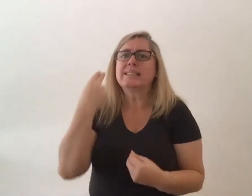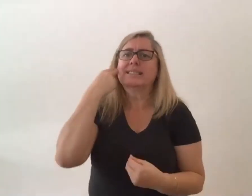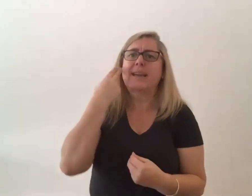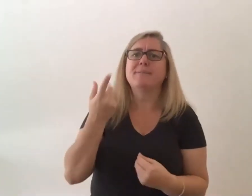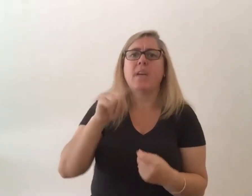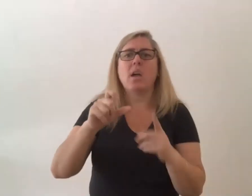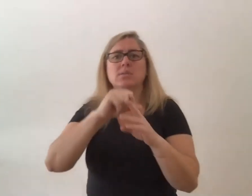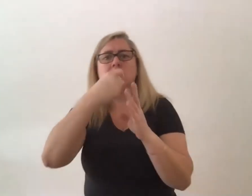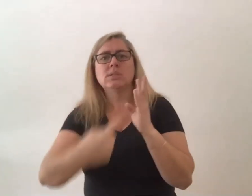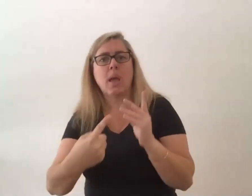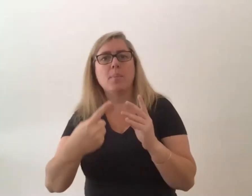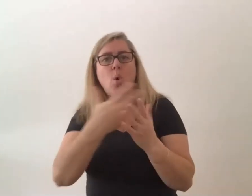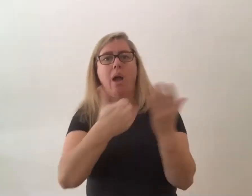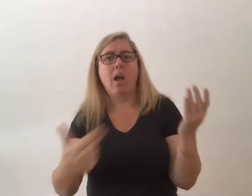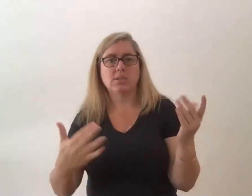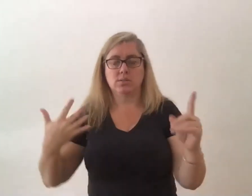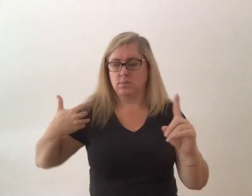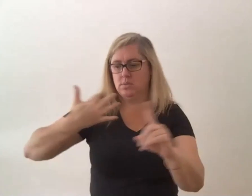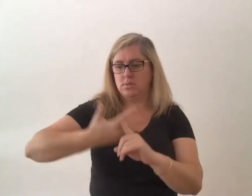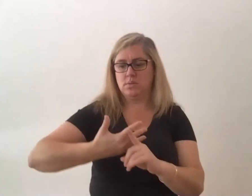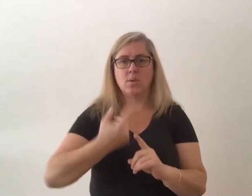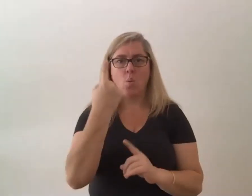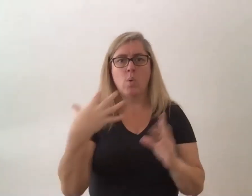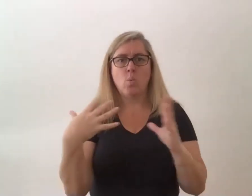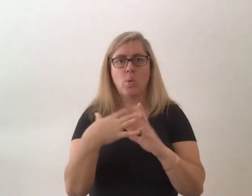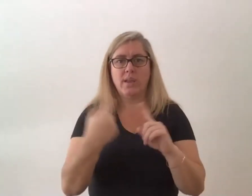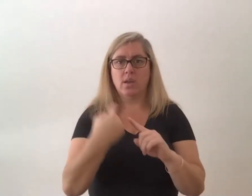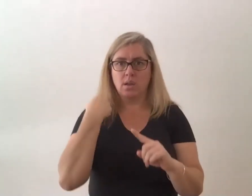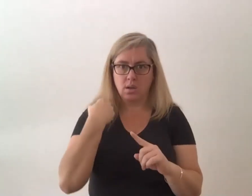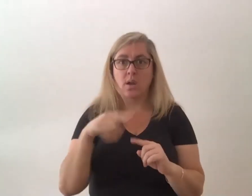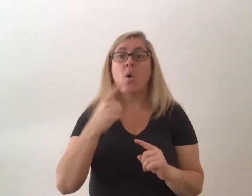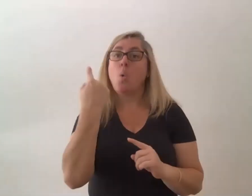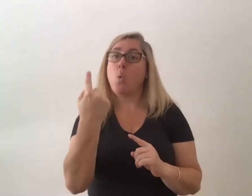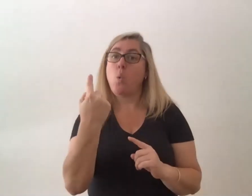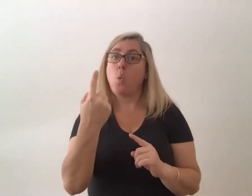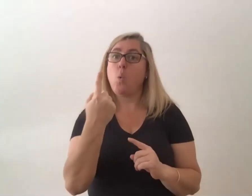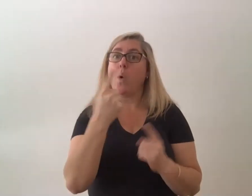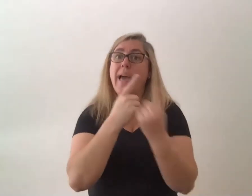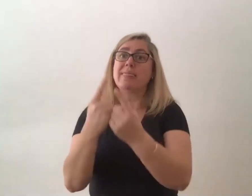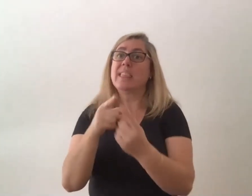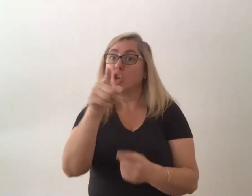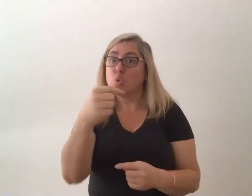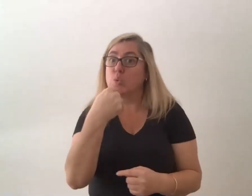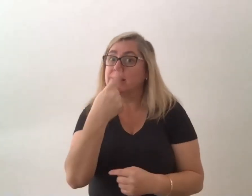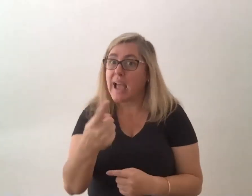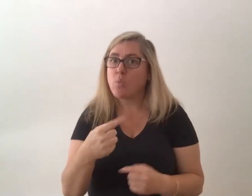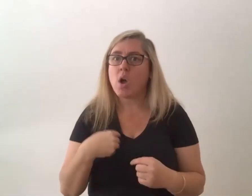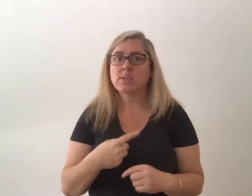week and one of the really the point that you make about people are feeling less exhausted because